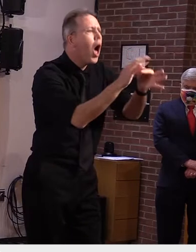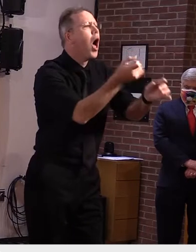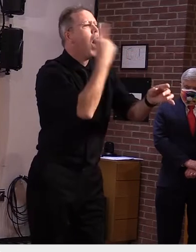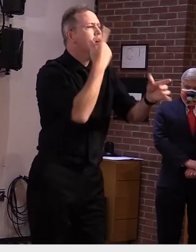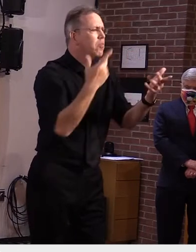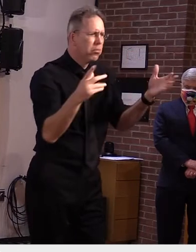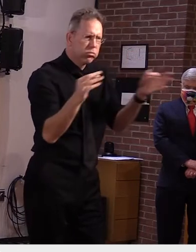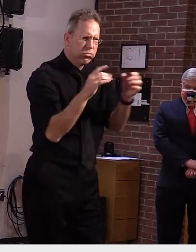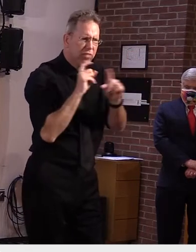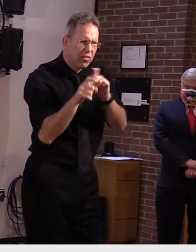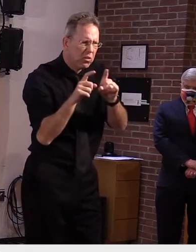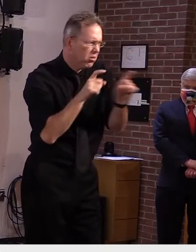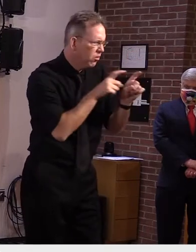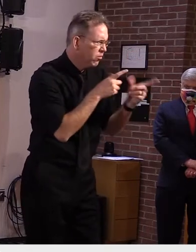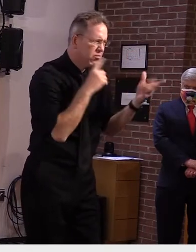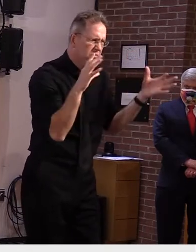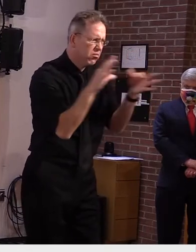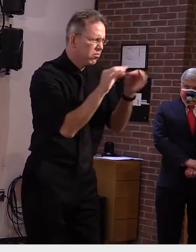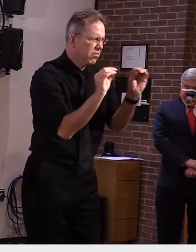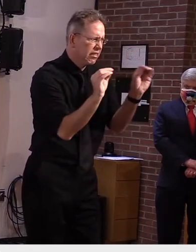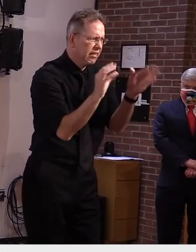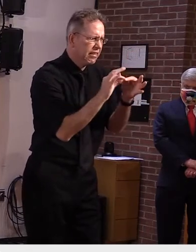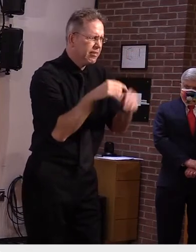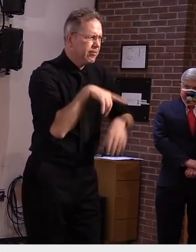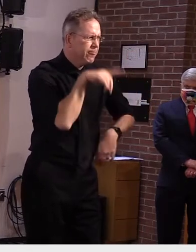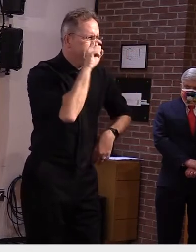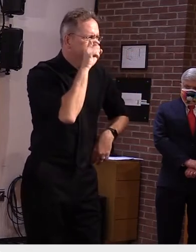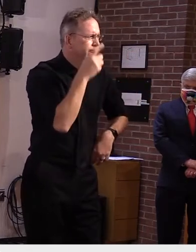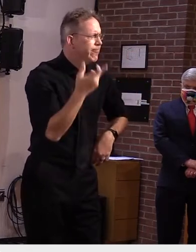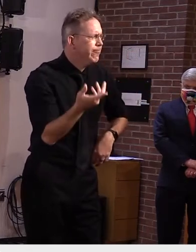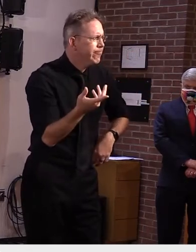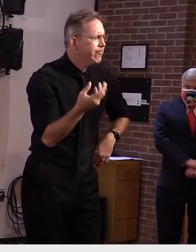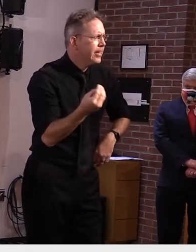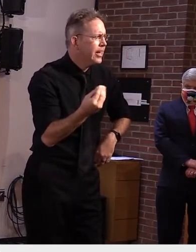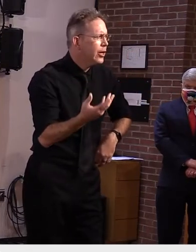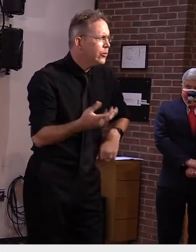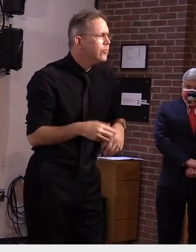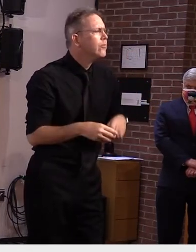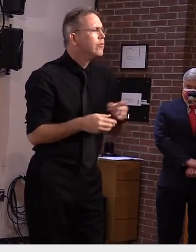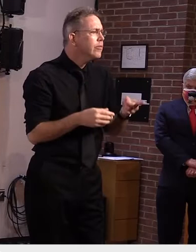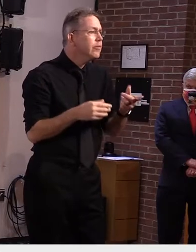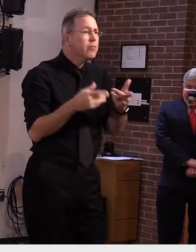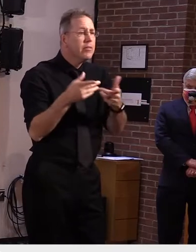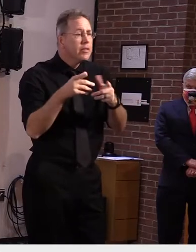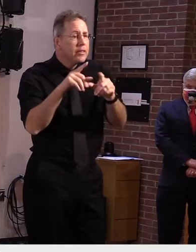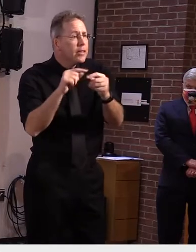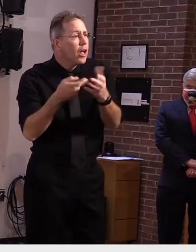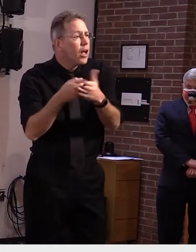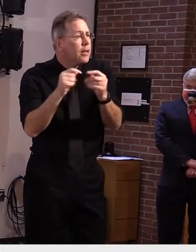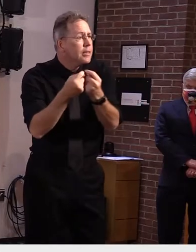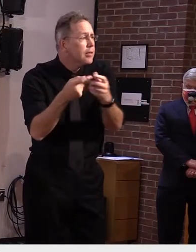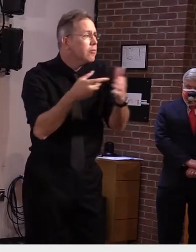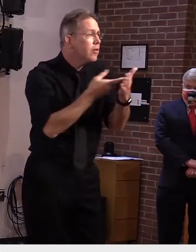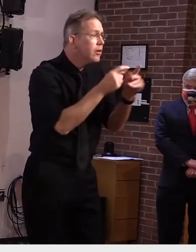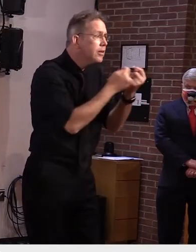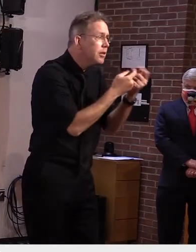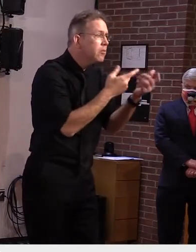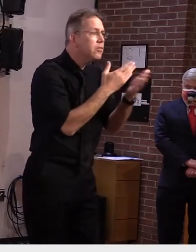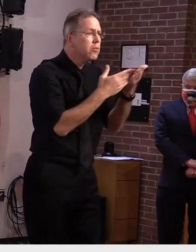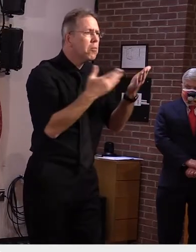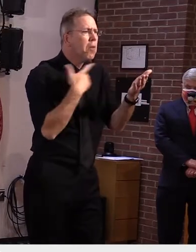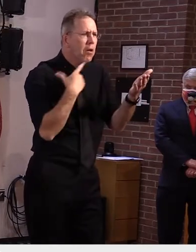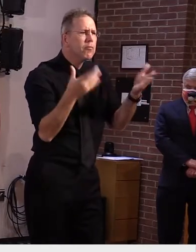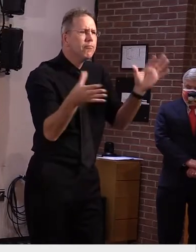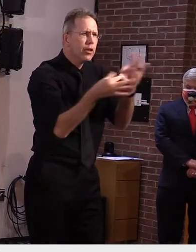there are some relationships between adults and youth but we're not quite sure what direction the spread